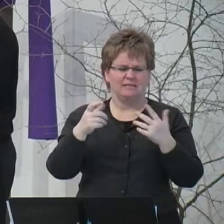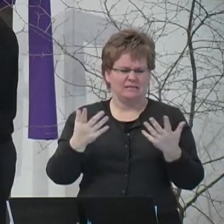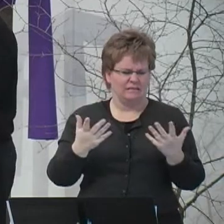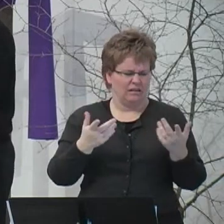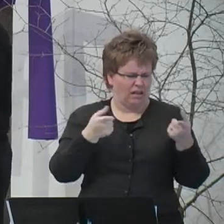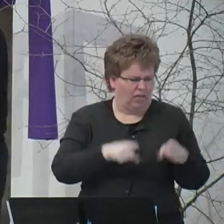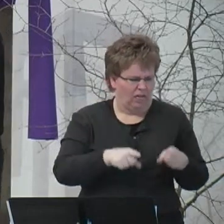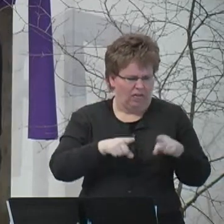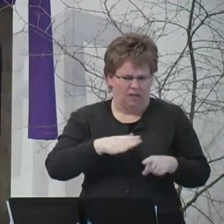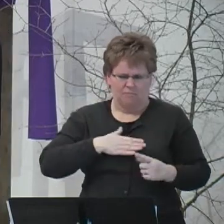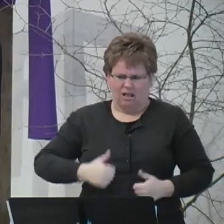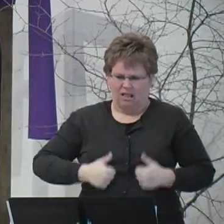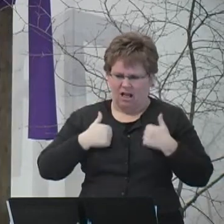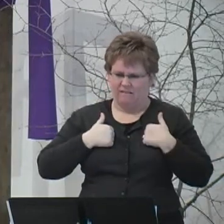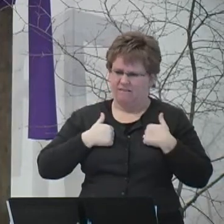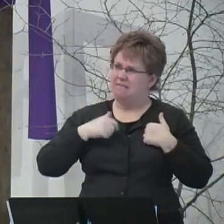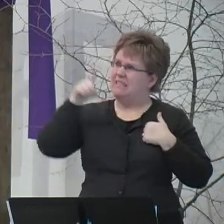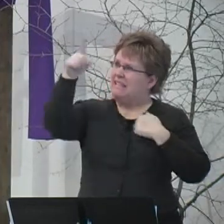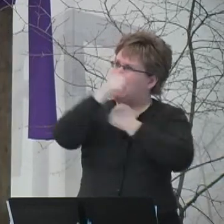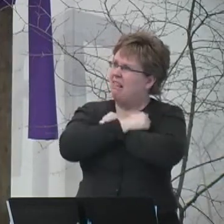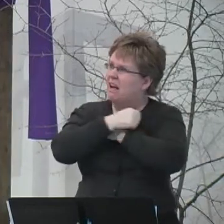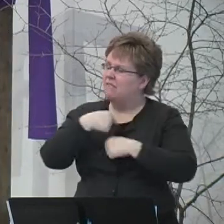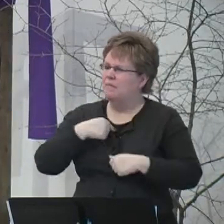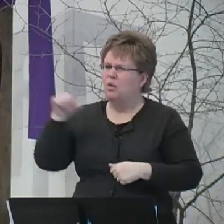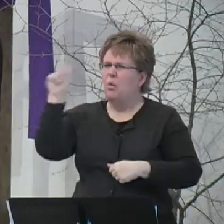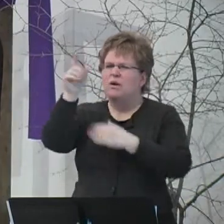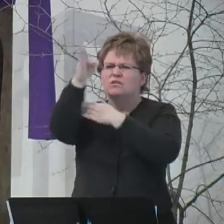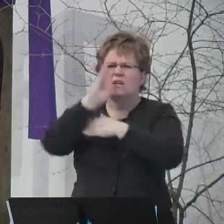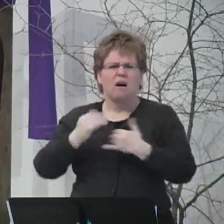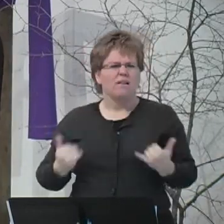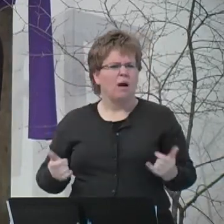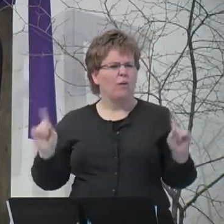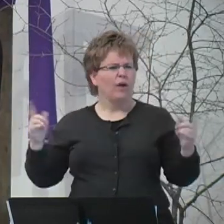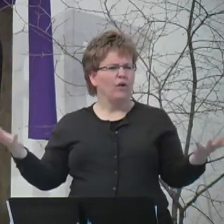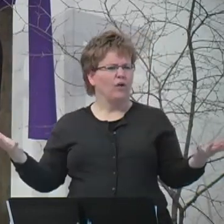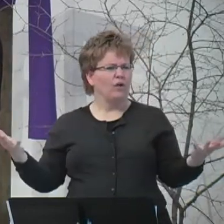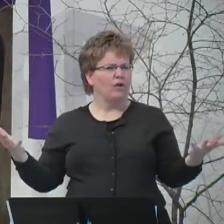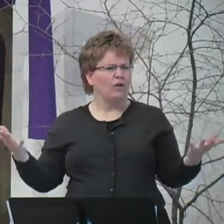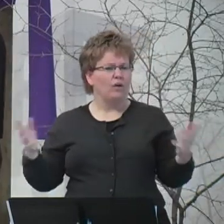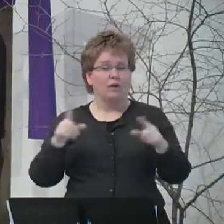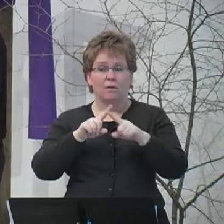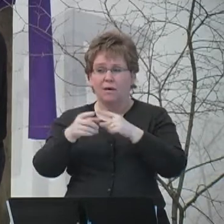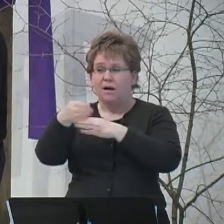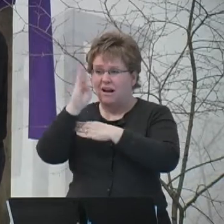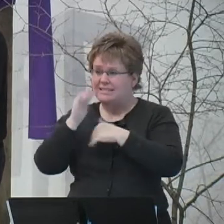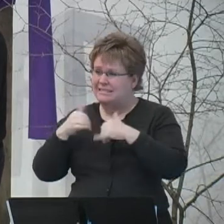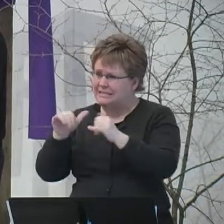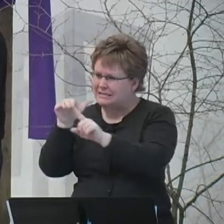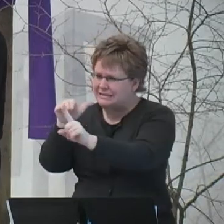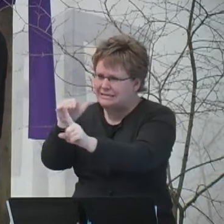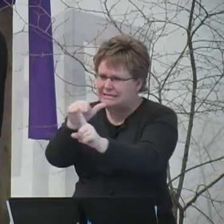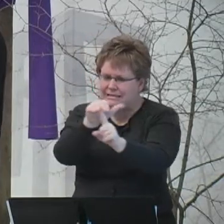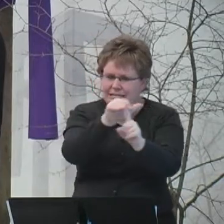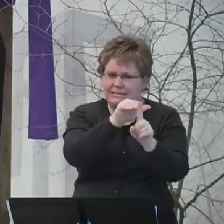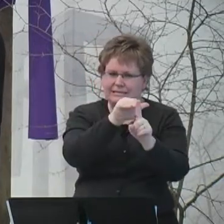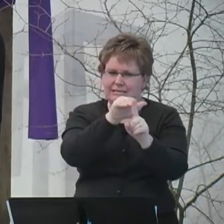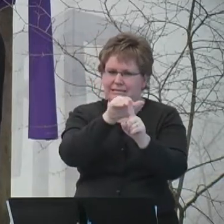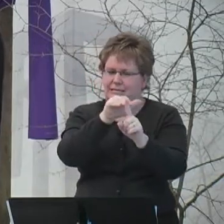and whether God loves us, Jesus reminds us that the deepest reality in the universe